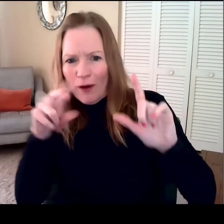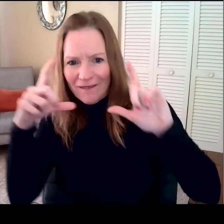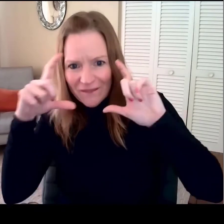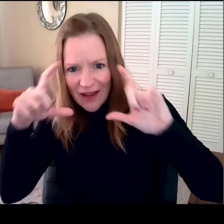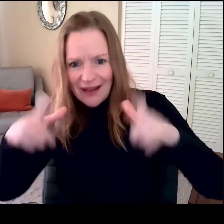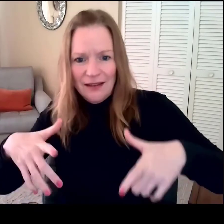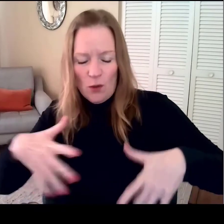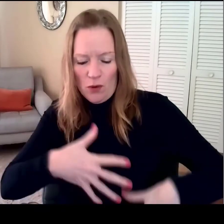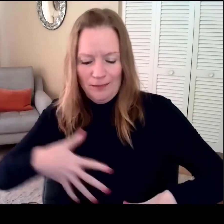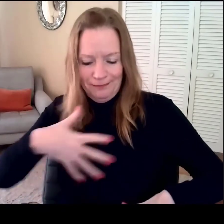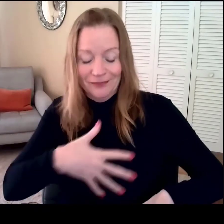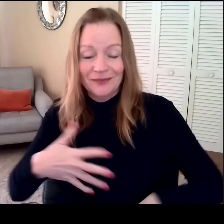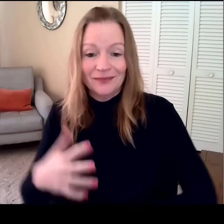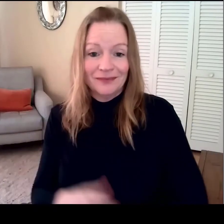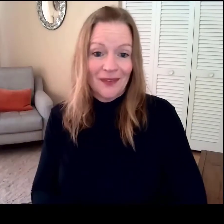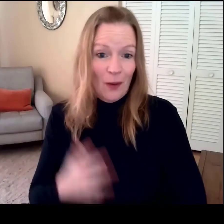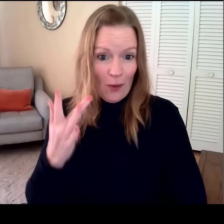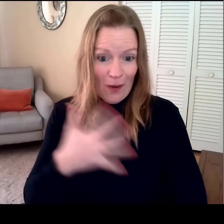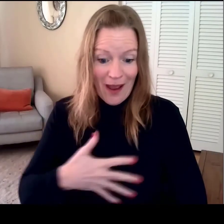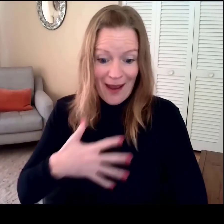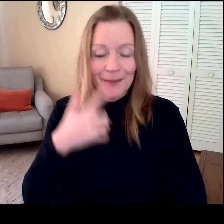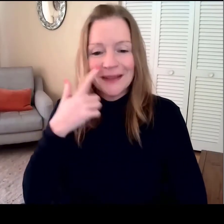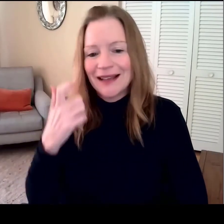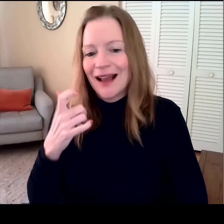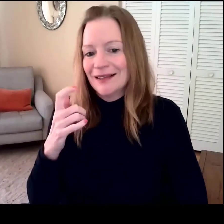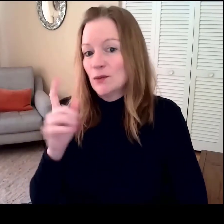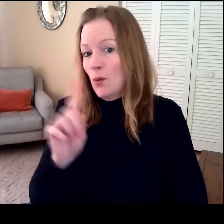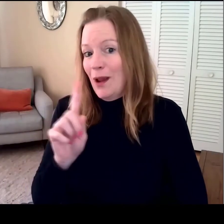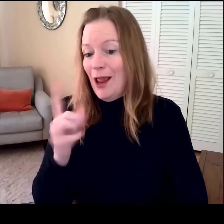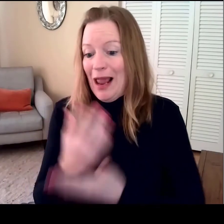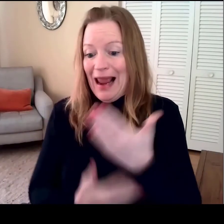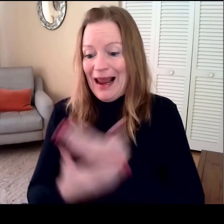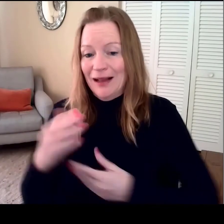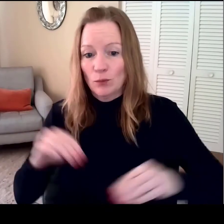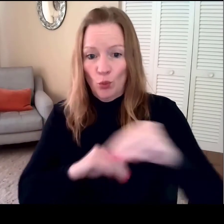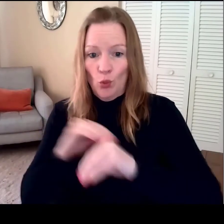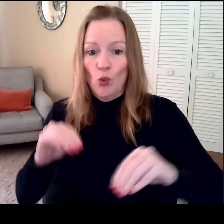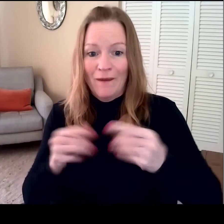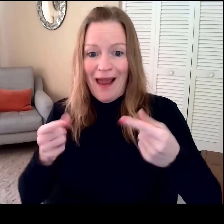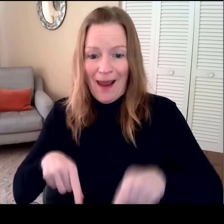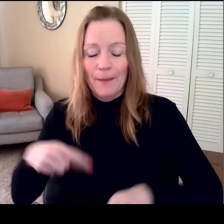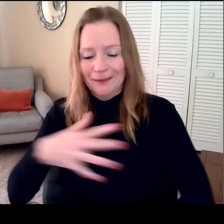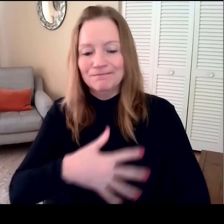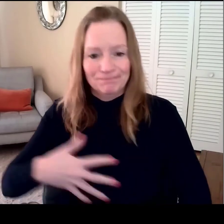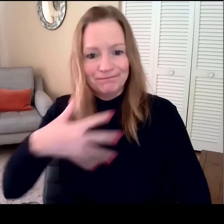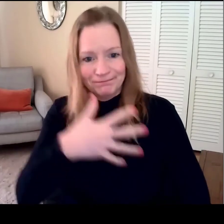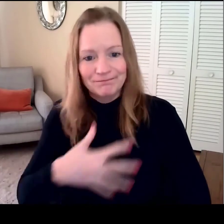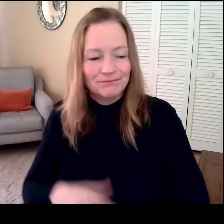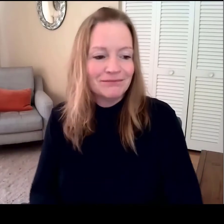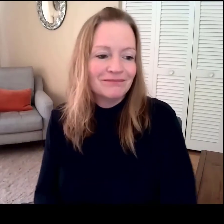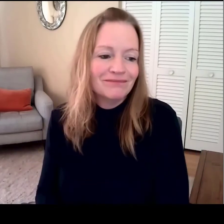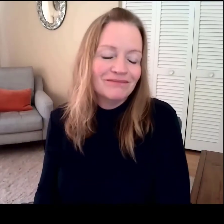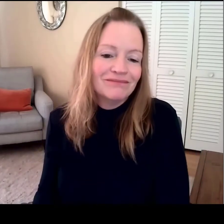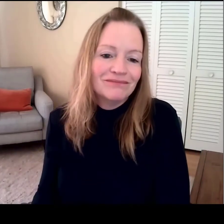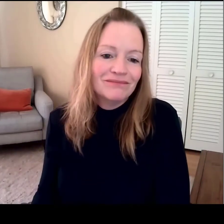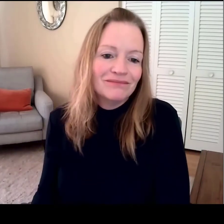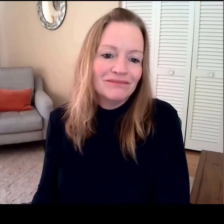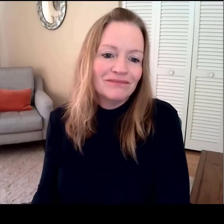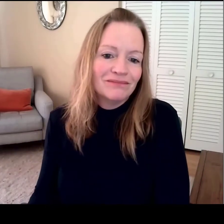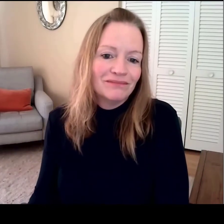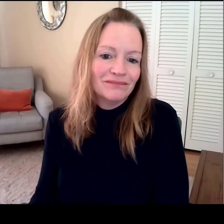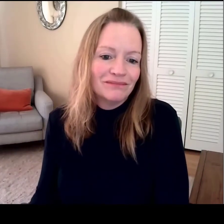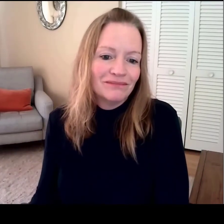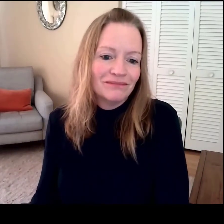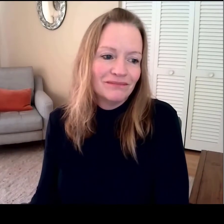We compare face looking with looking at sign space below the face. That area is where the hands